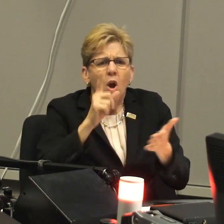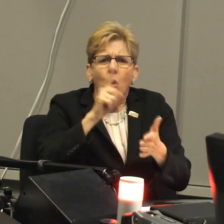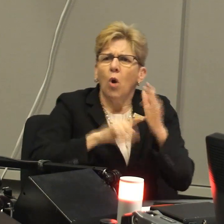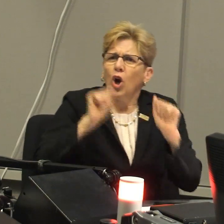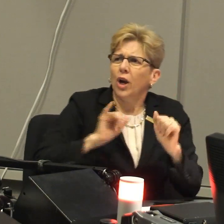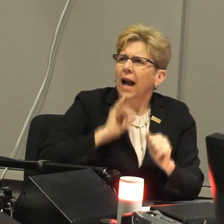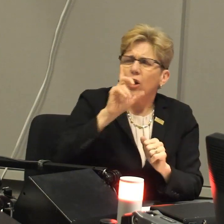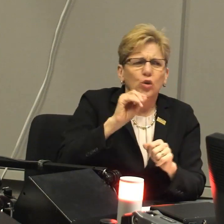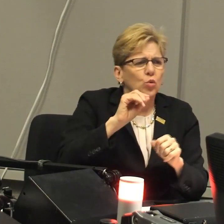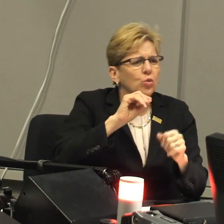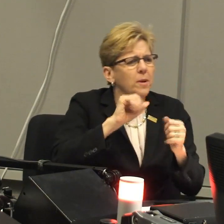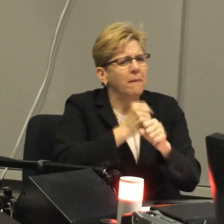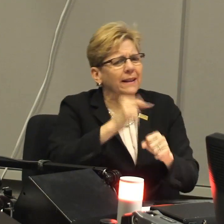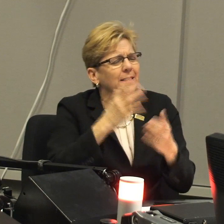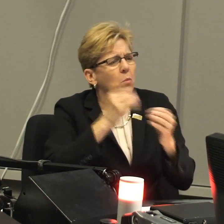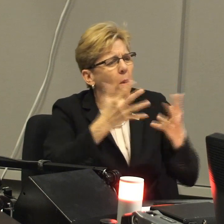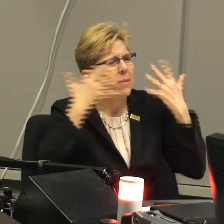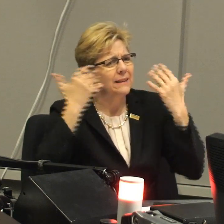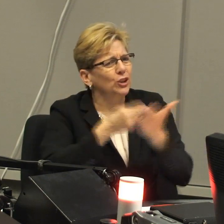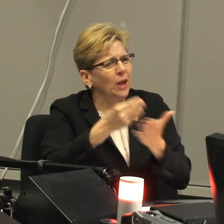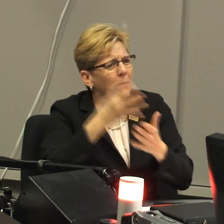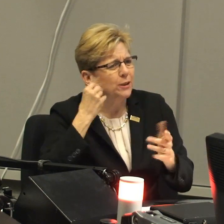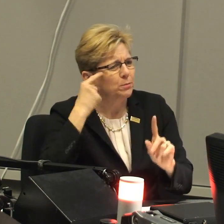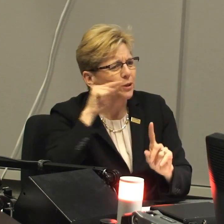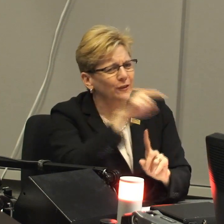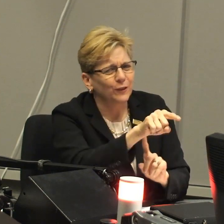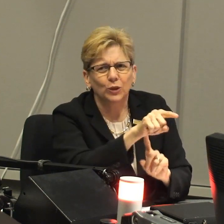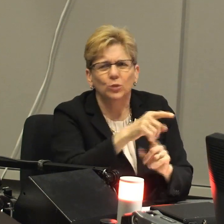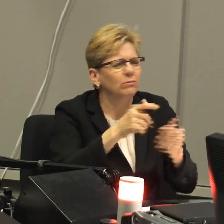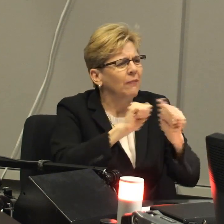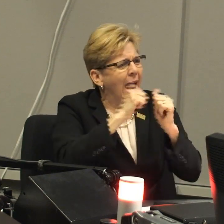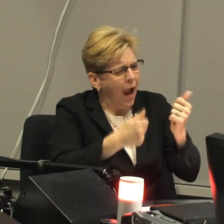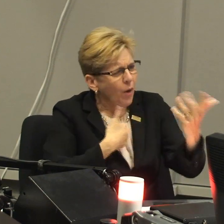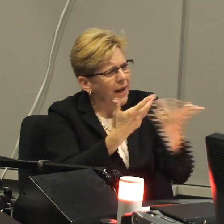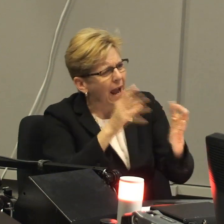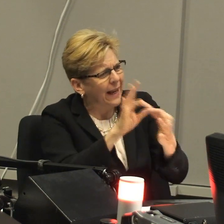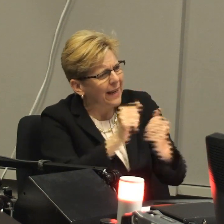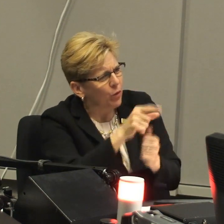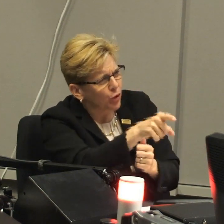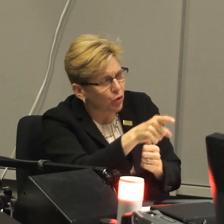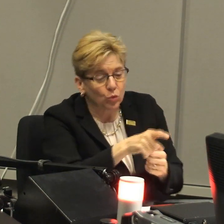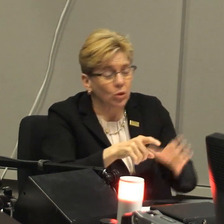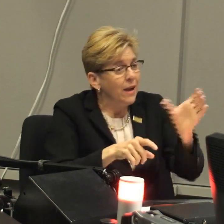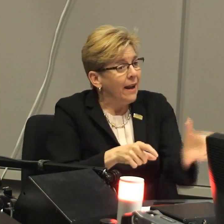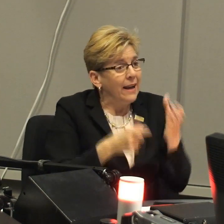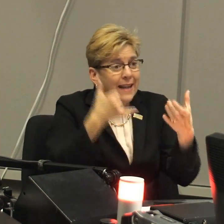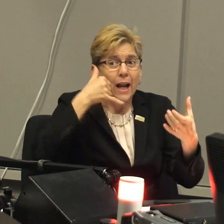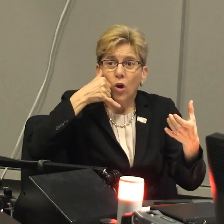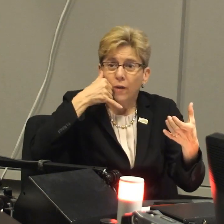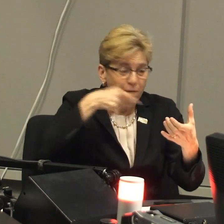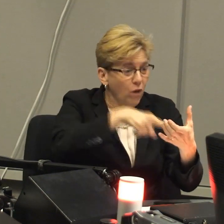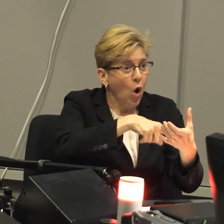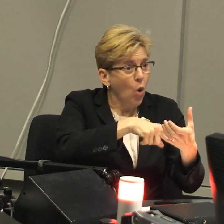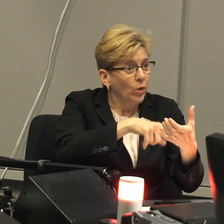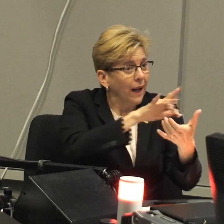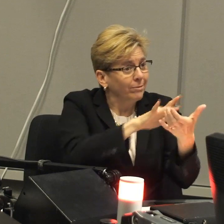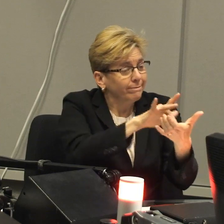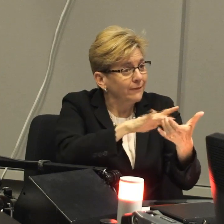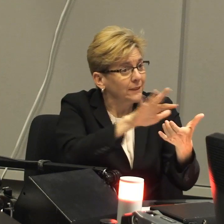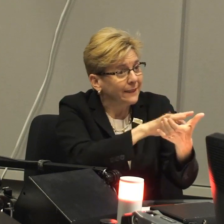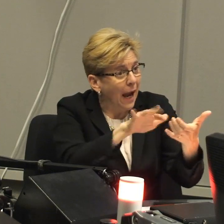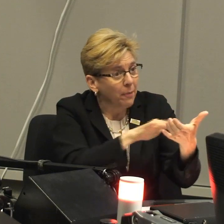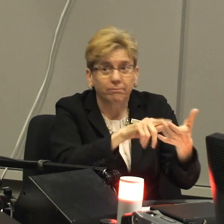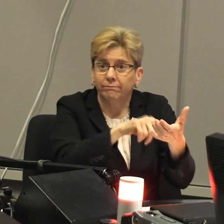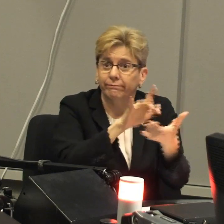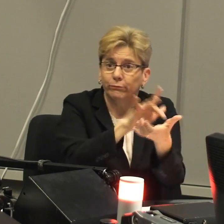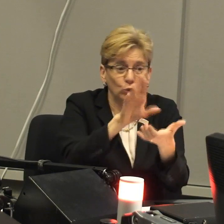they're deaf, just ask, you know, what could I do to make this a more pleasant shopping experience for you? How can I engage and connect with you? I